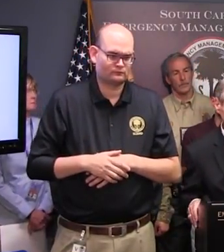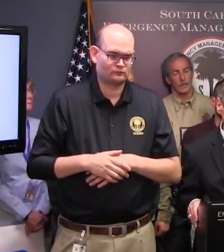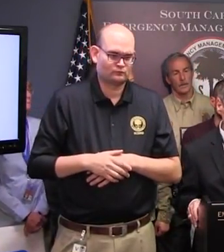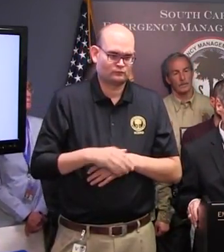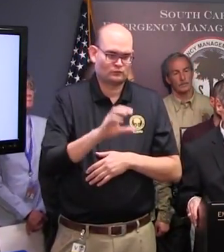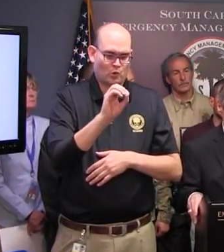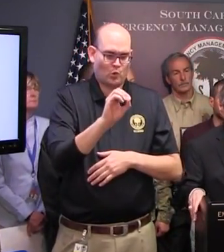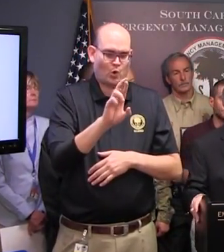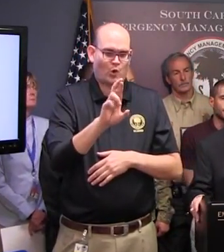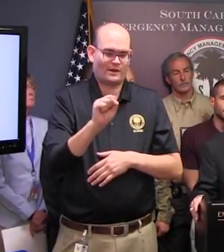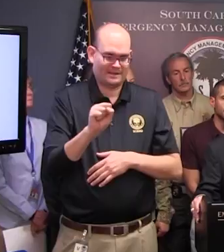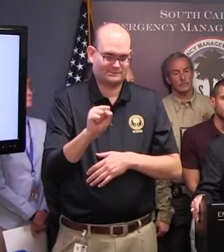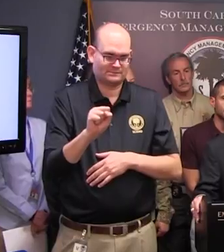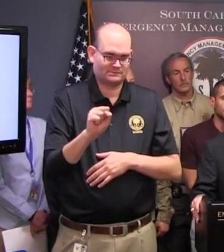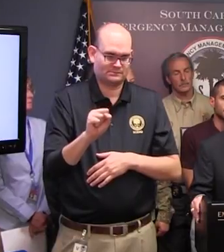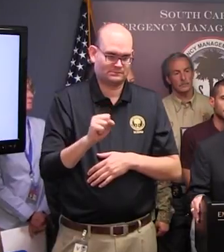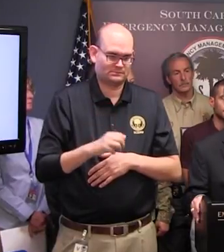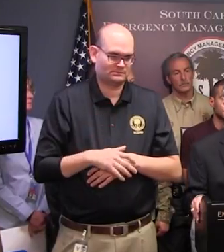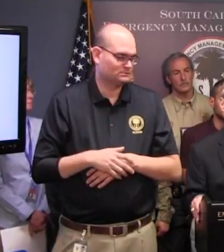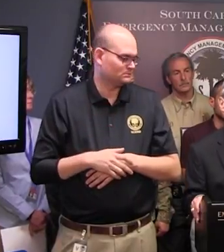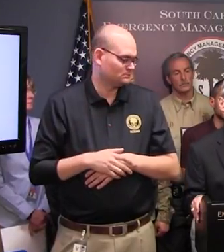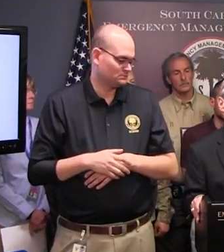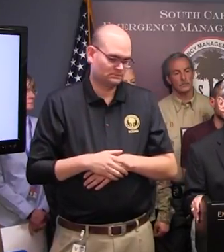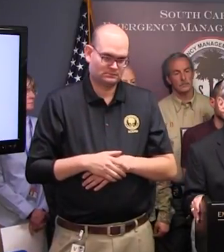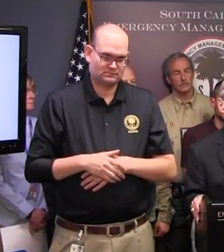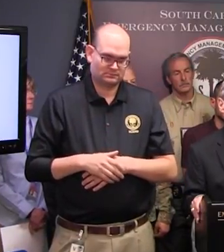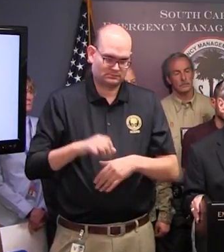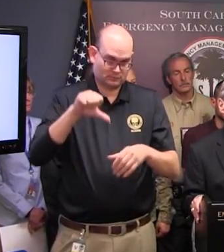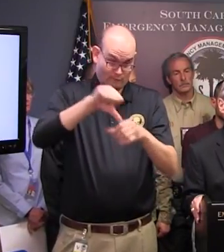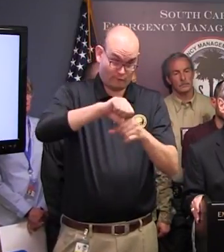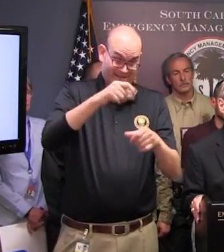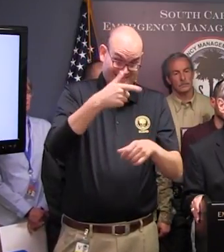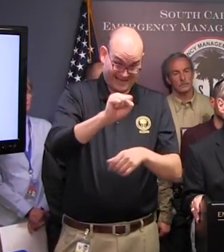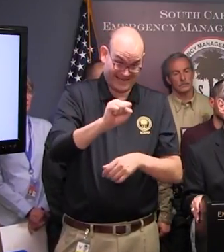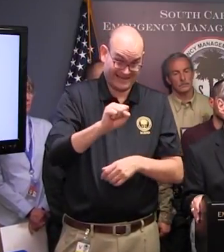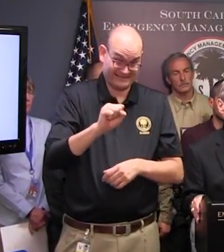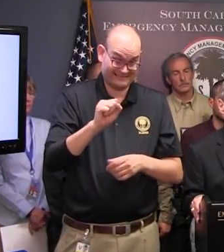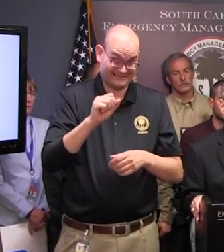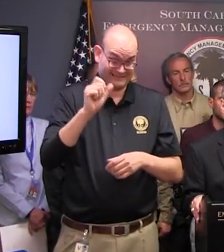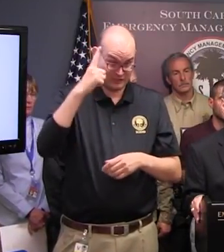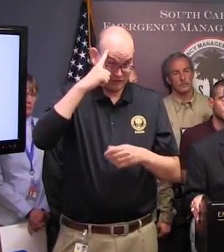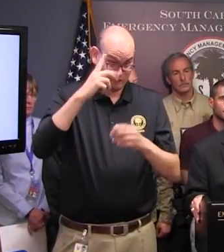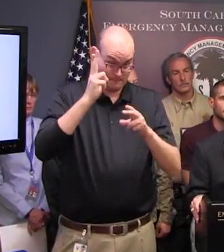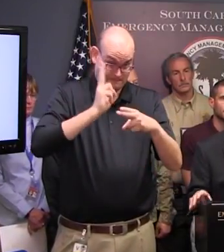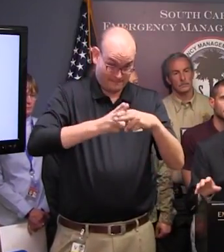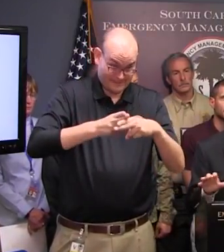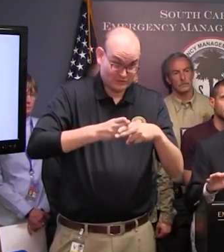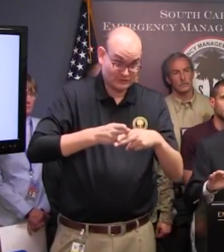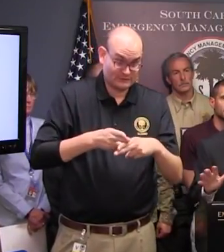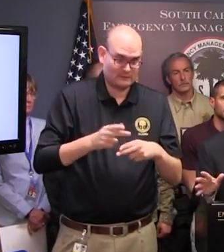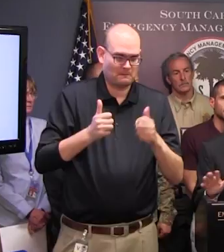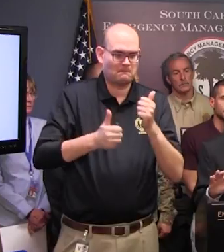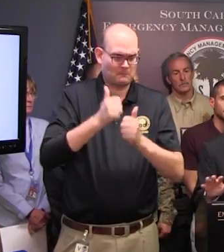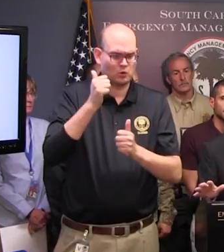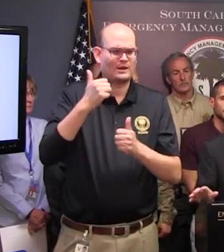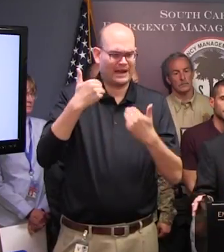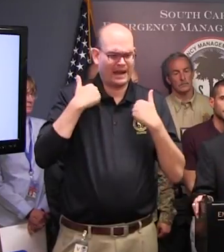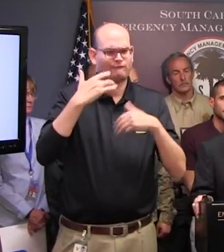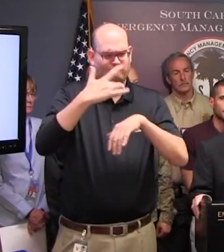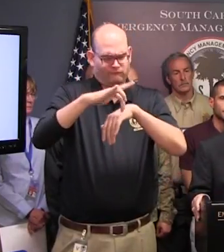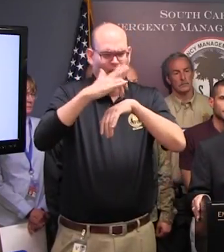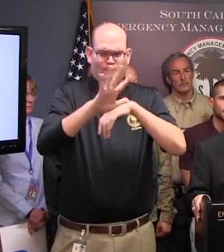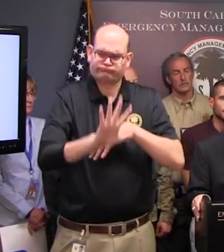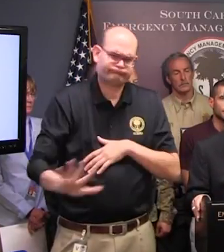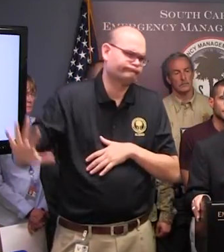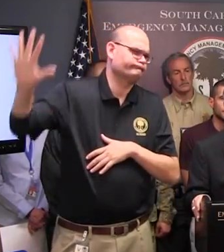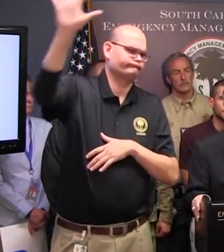Thank you, Governor. On the fuel issue, the Governor has mentioned that the branding stations do have fuel. There have been issues